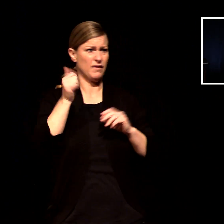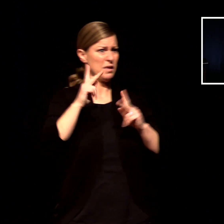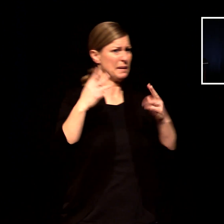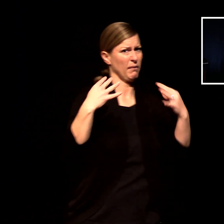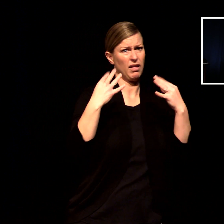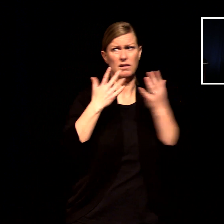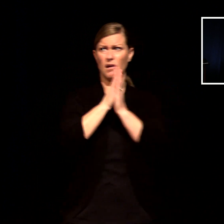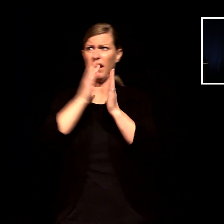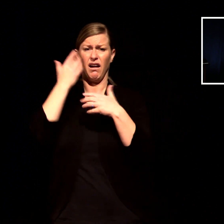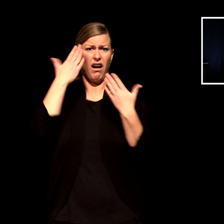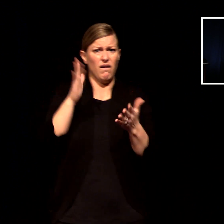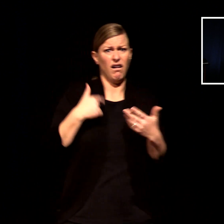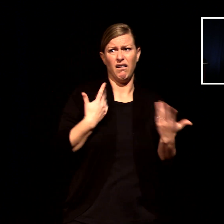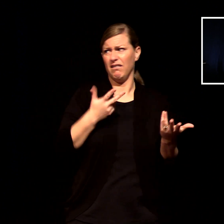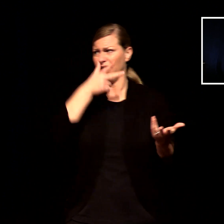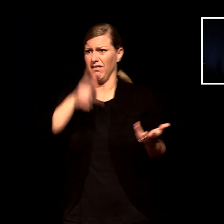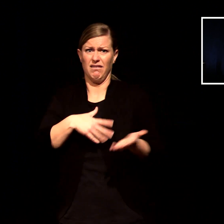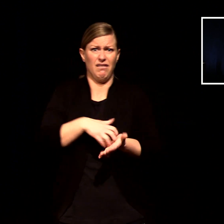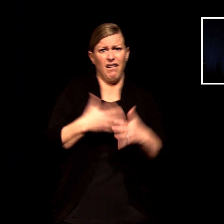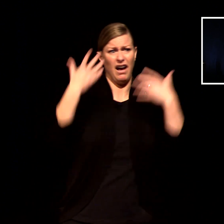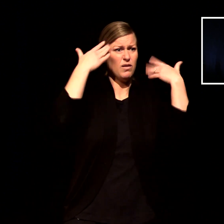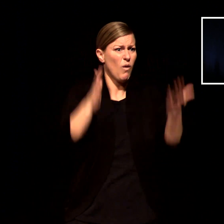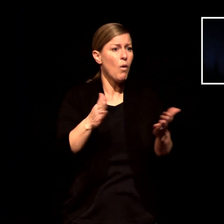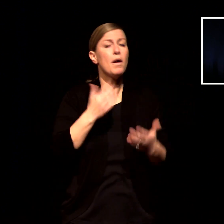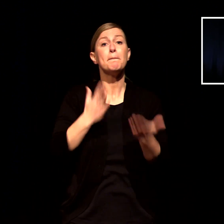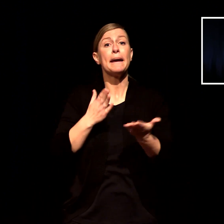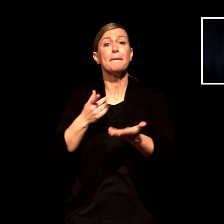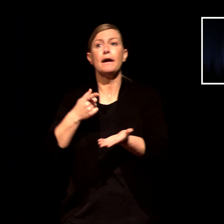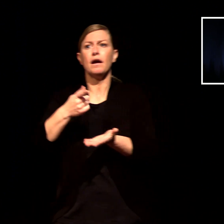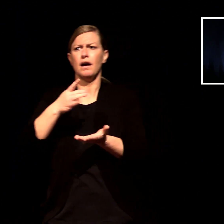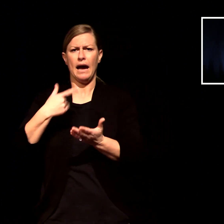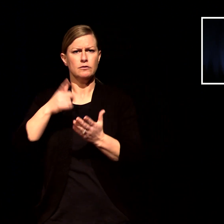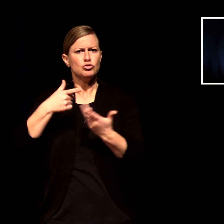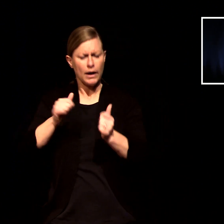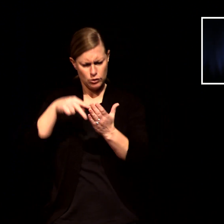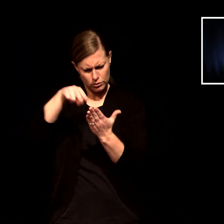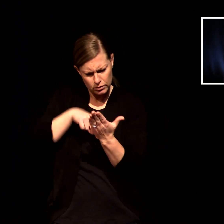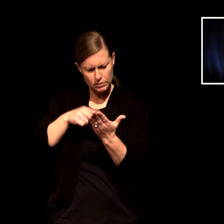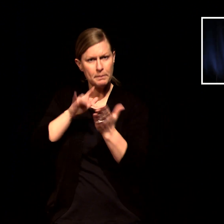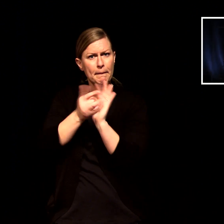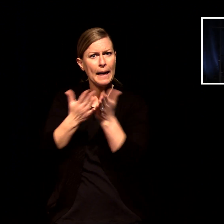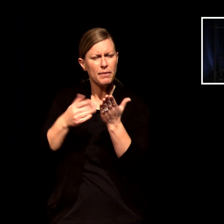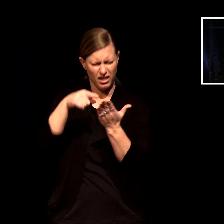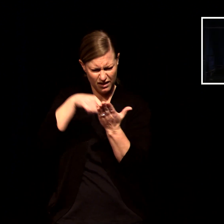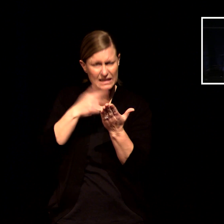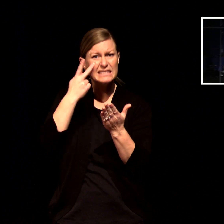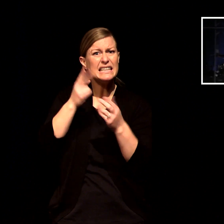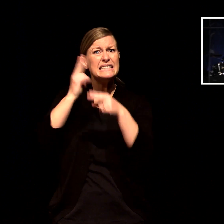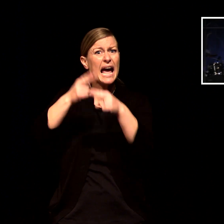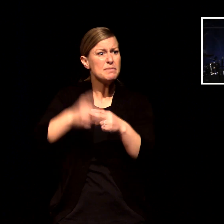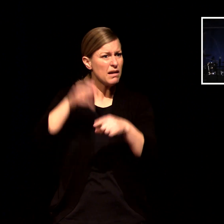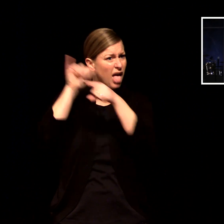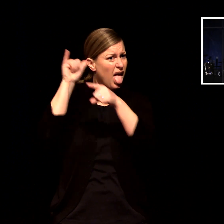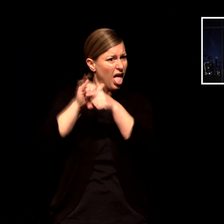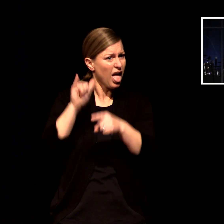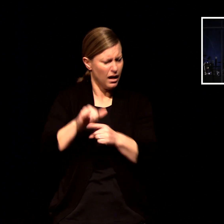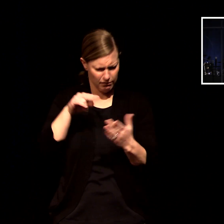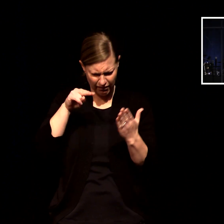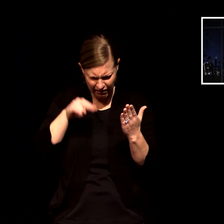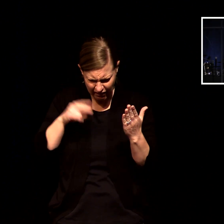mostly it is this idea of you know it's a street corner and i have to present the gospel or i have to stand up in front of a group of people that i don't know